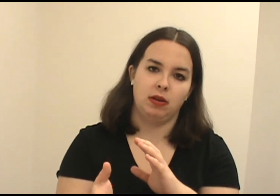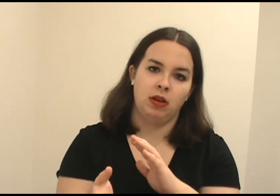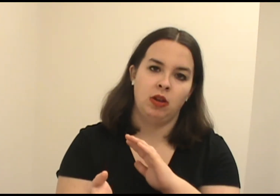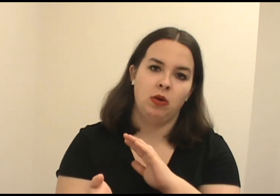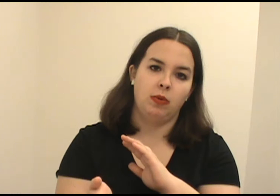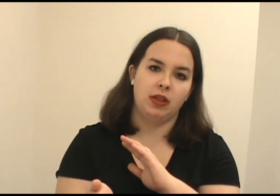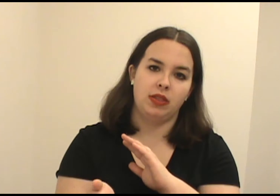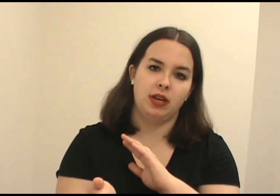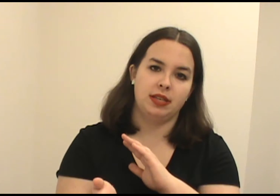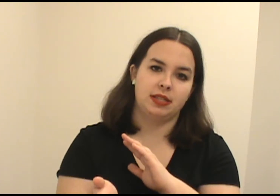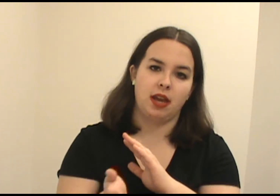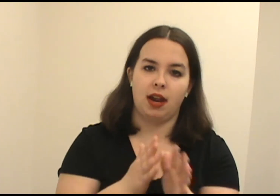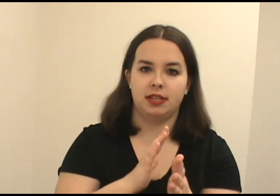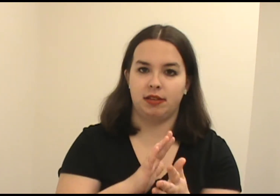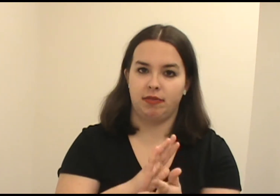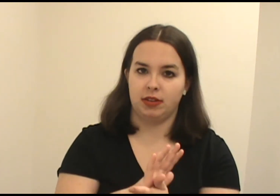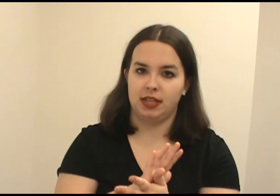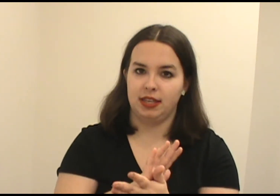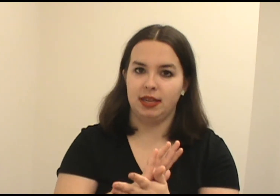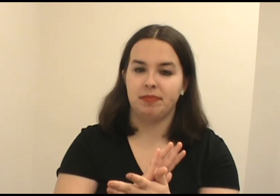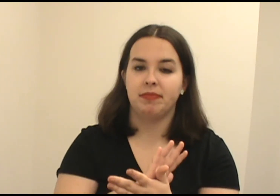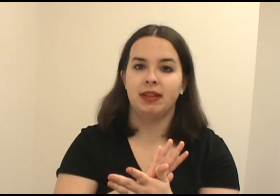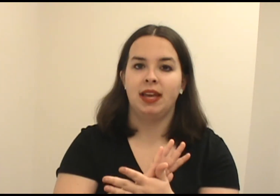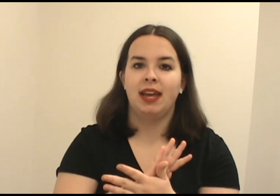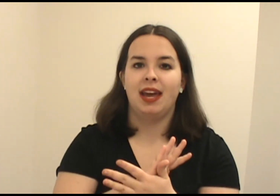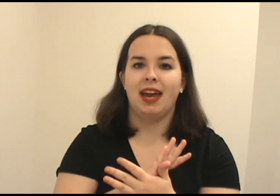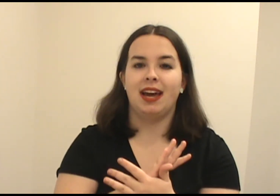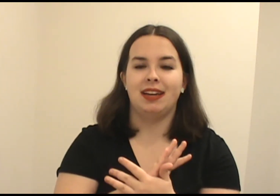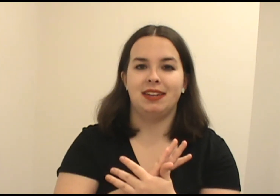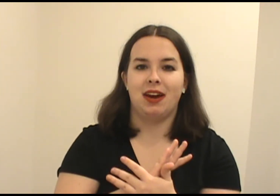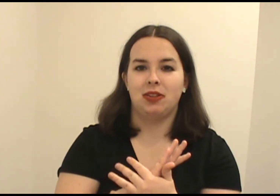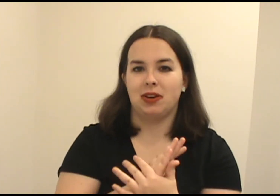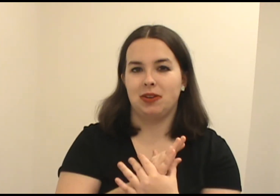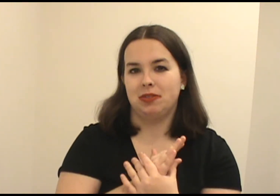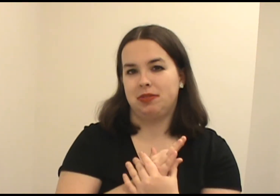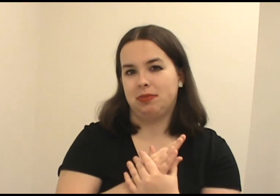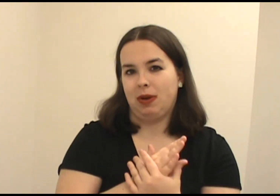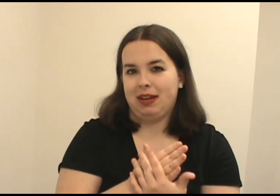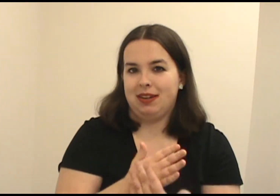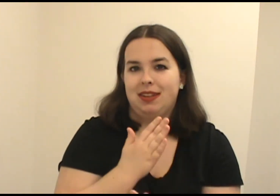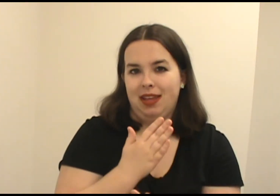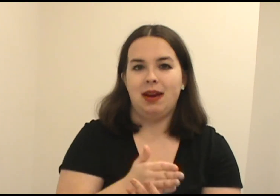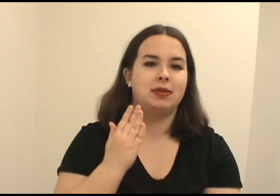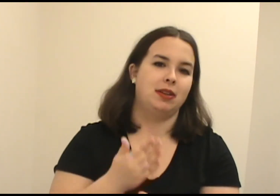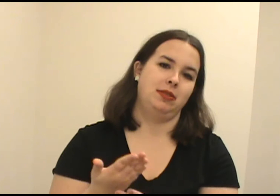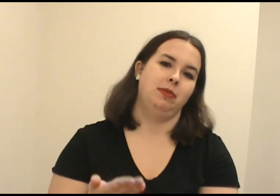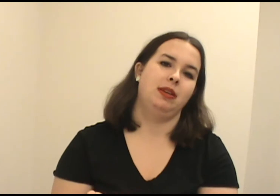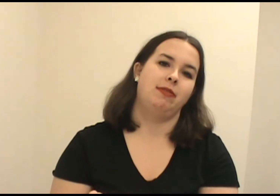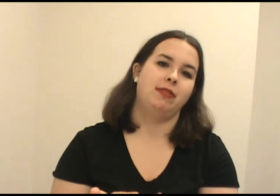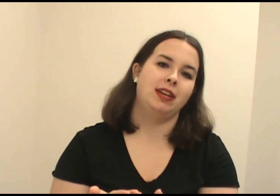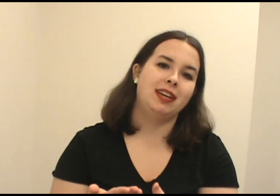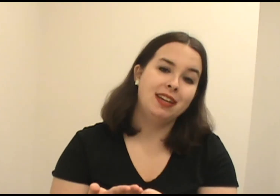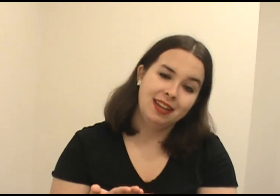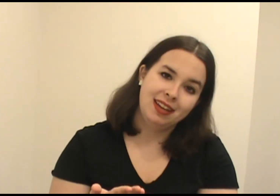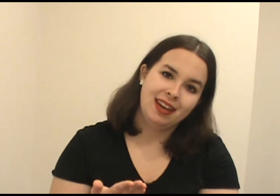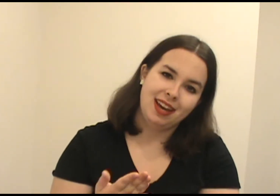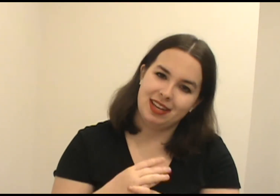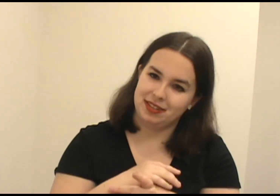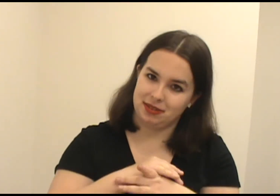with this goddess of fertility. And how the girls reacted to that was also really funny and just